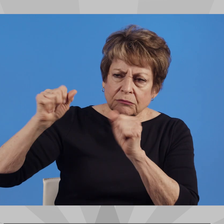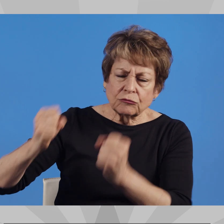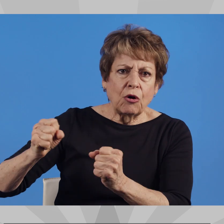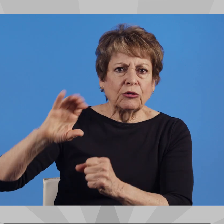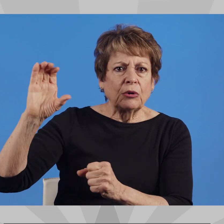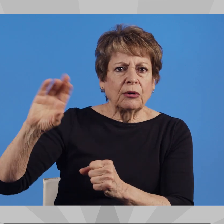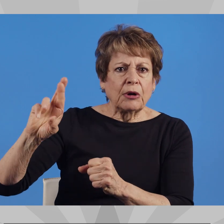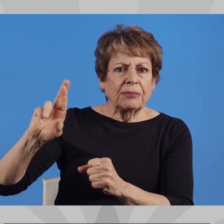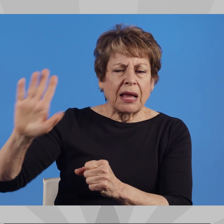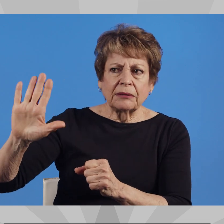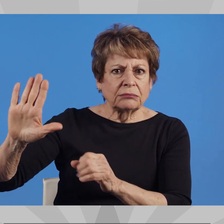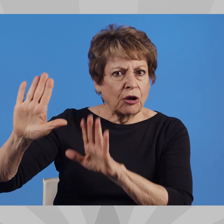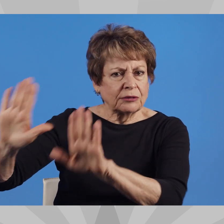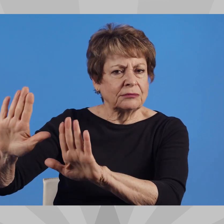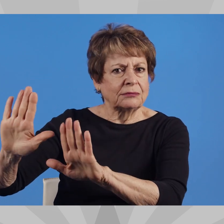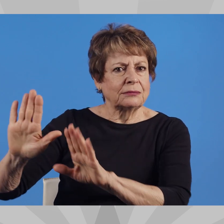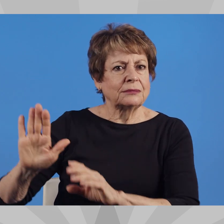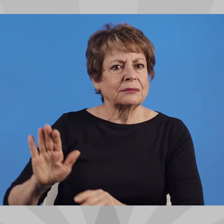conservative Republican hands.